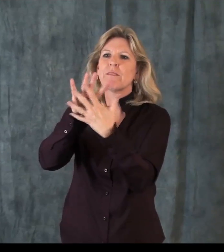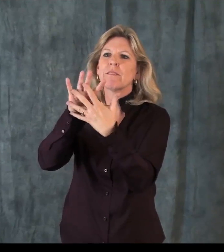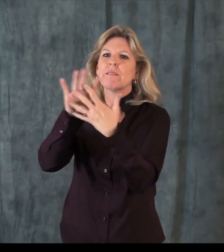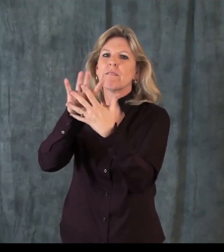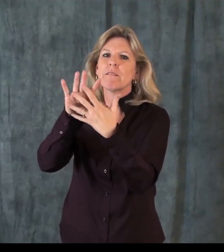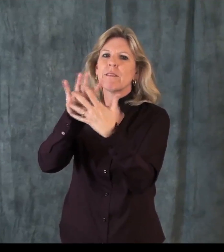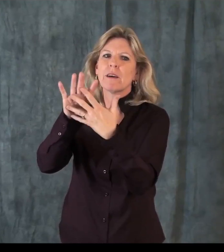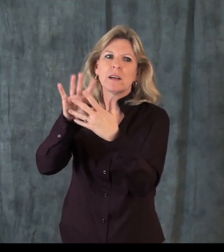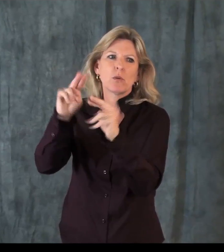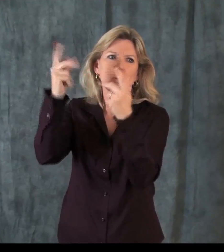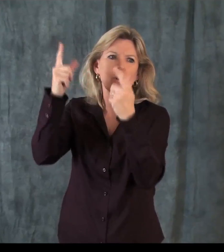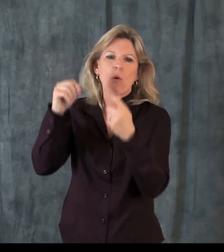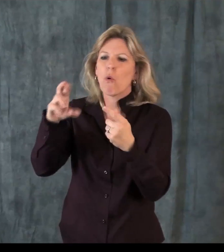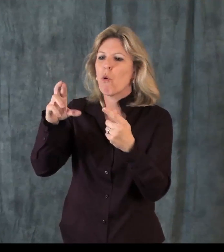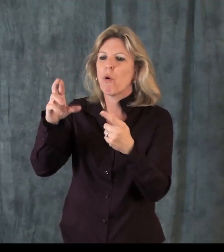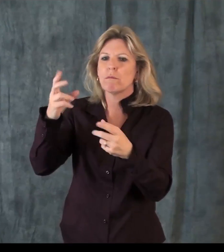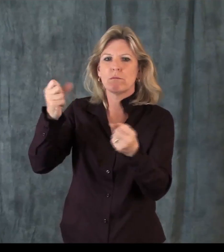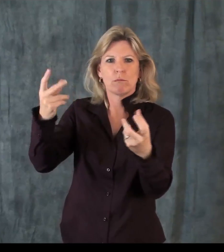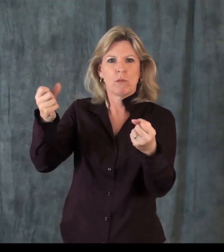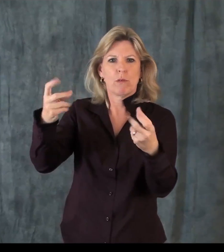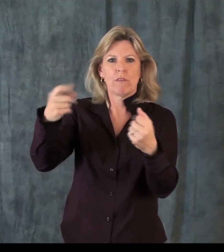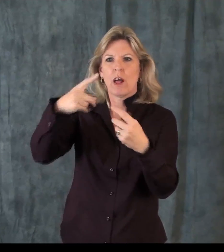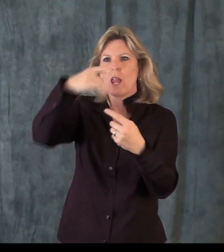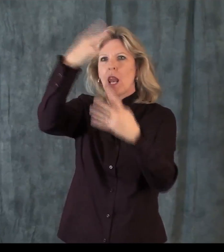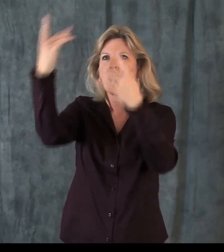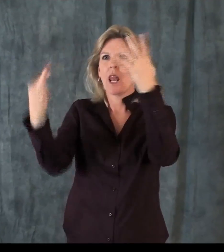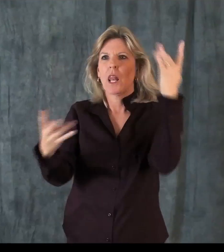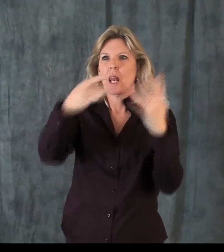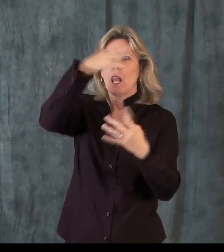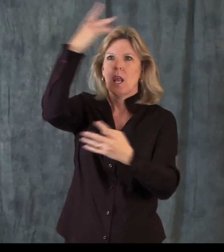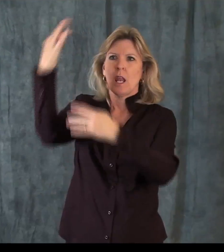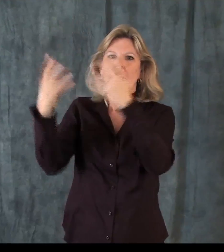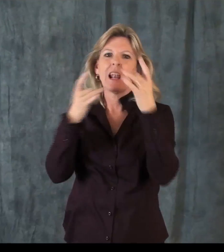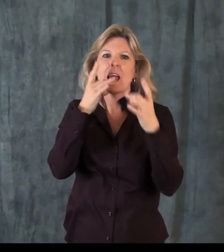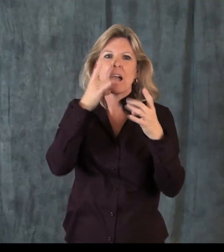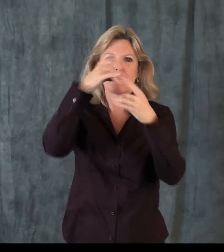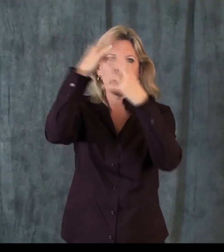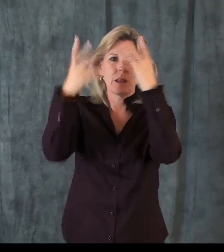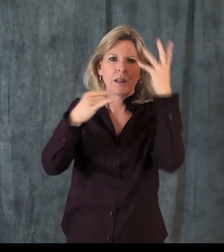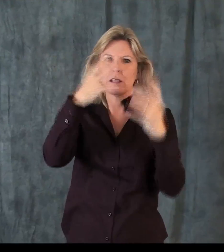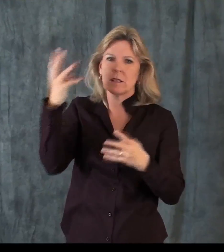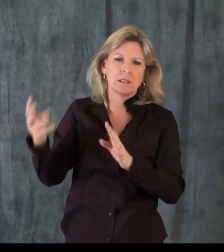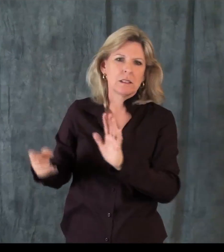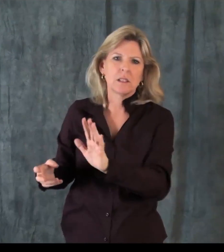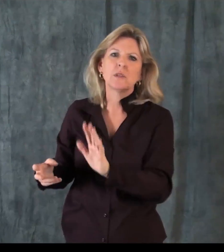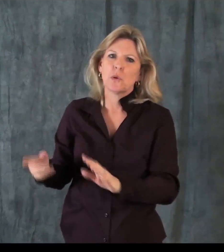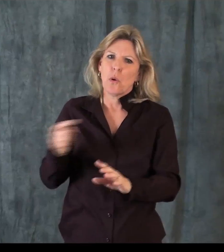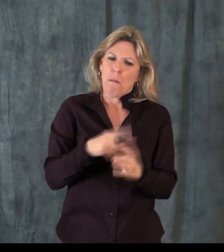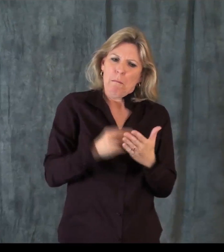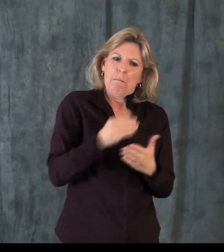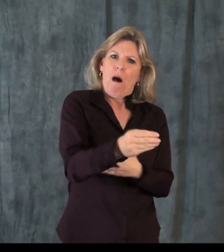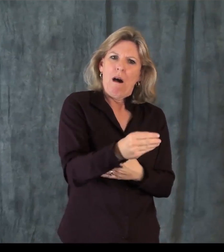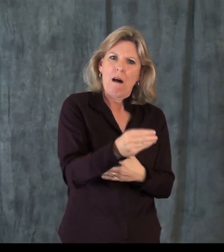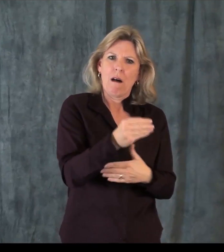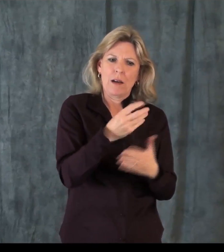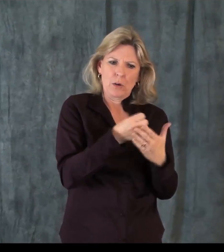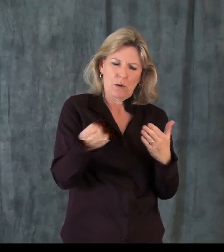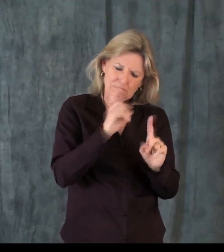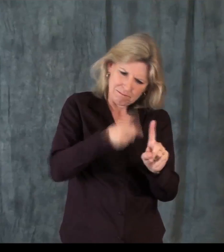audio transmission, but the video transmission is often grainy, or it's impossible to read what you're seeing visually because of the blurriness that's occurring.